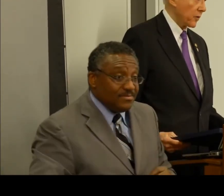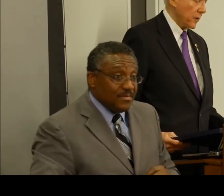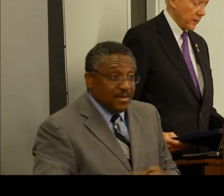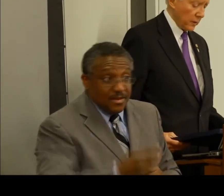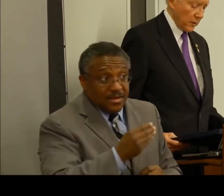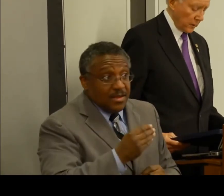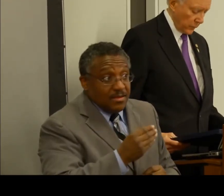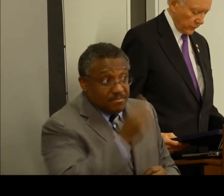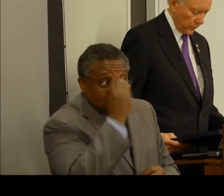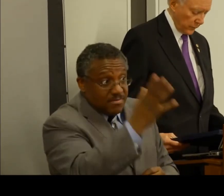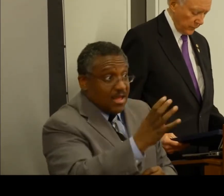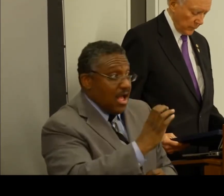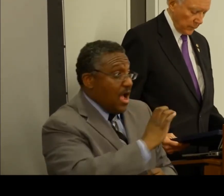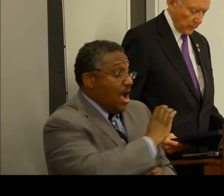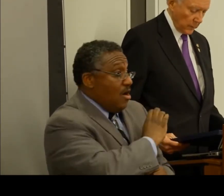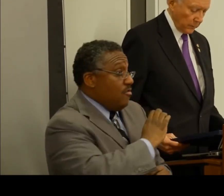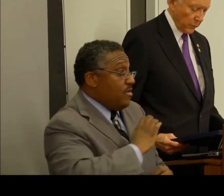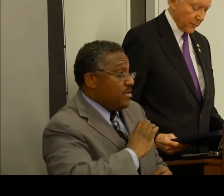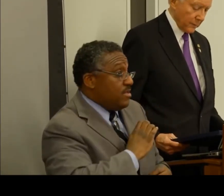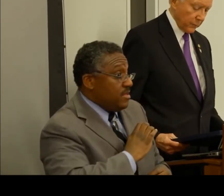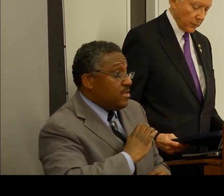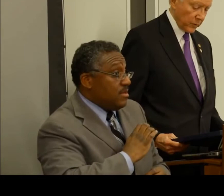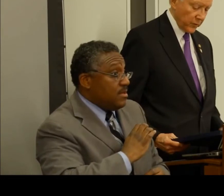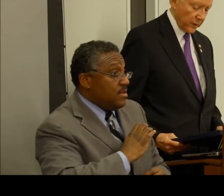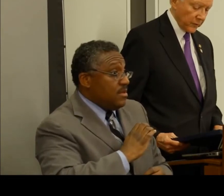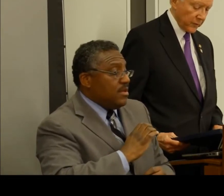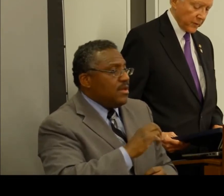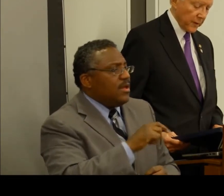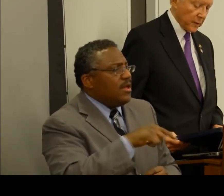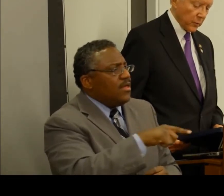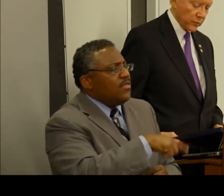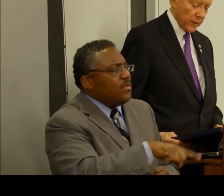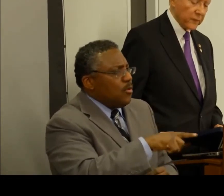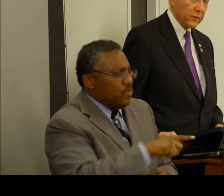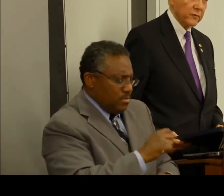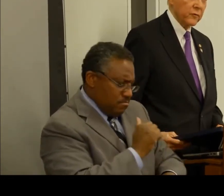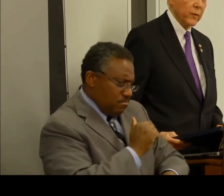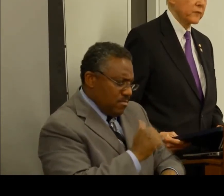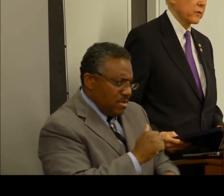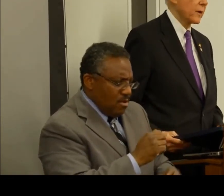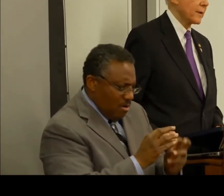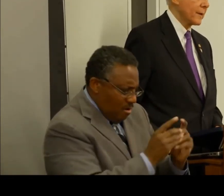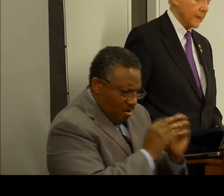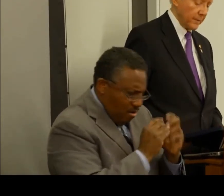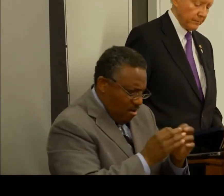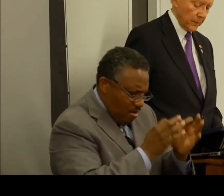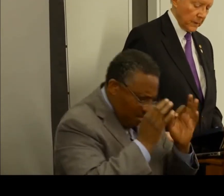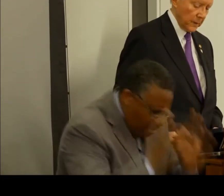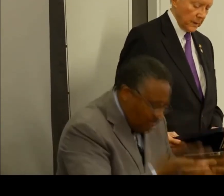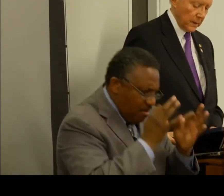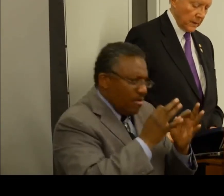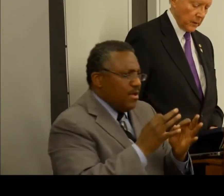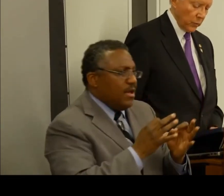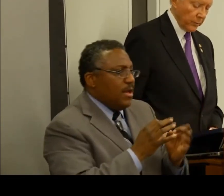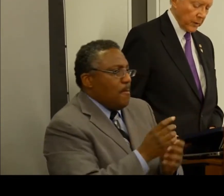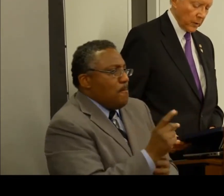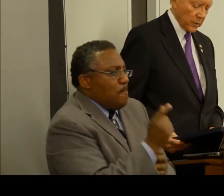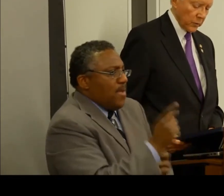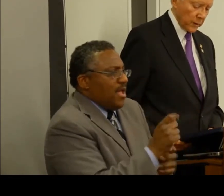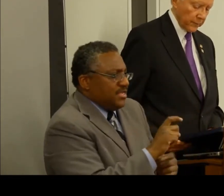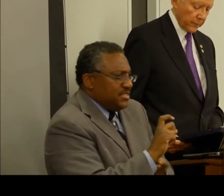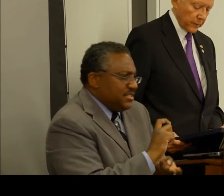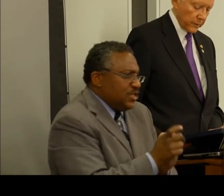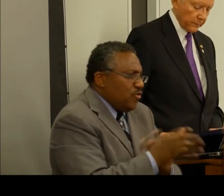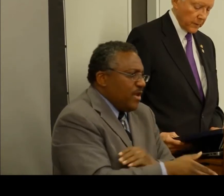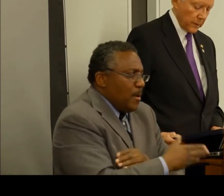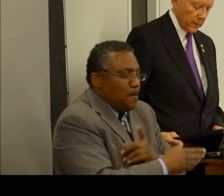as to think that Congress can put forward changes today that will change this direction on a dime. It will be